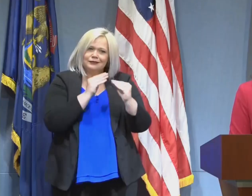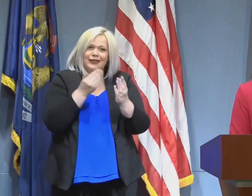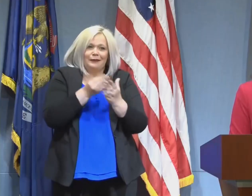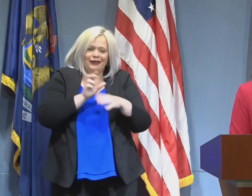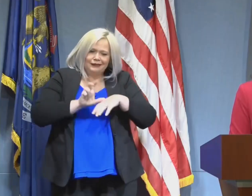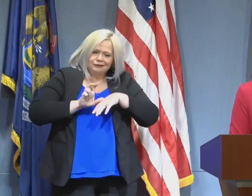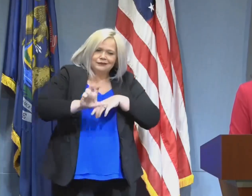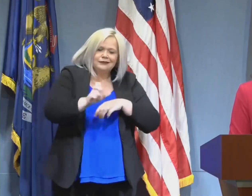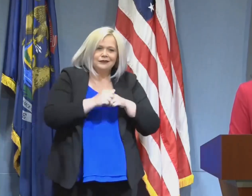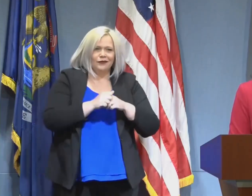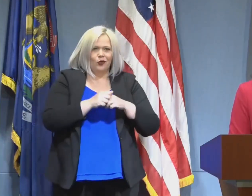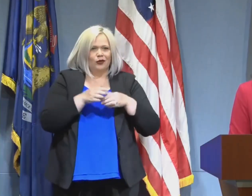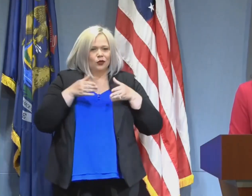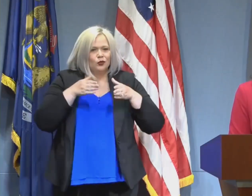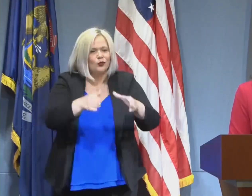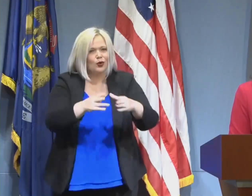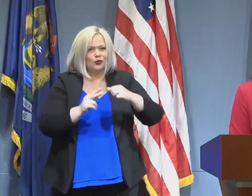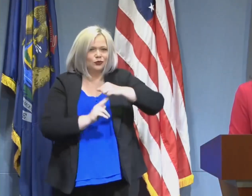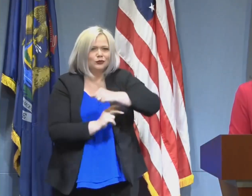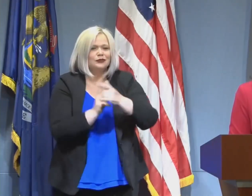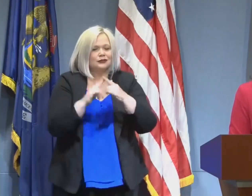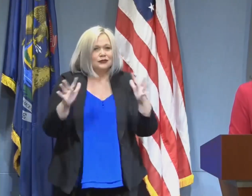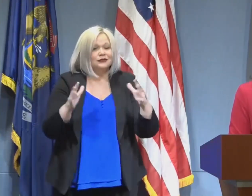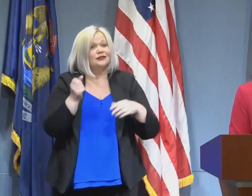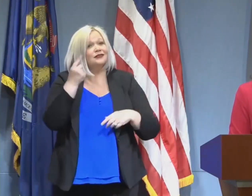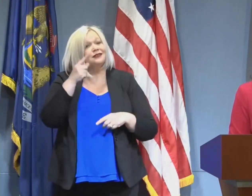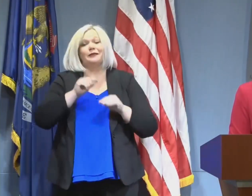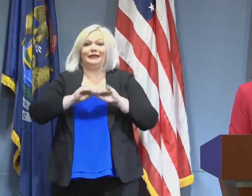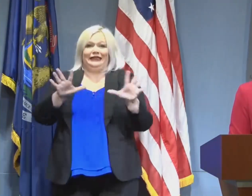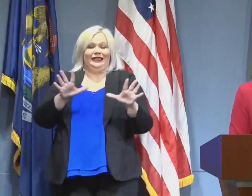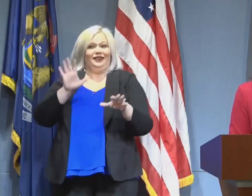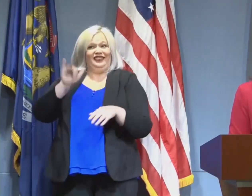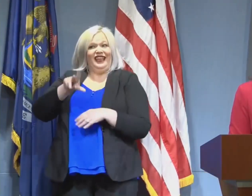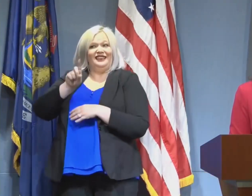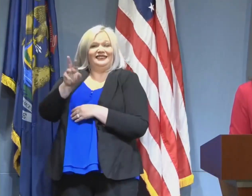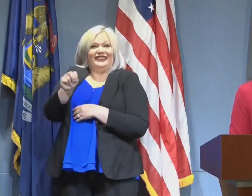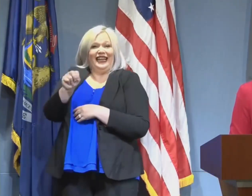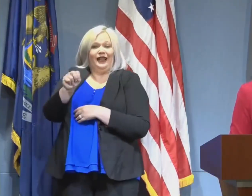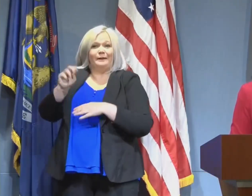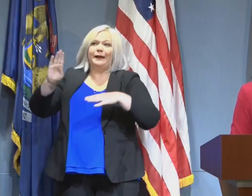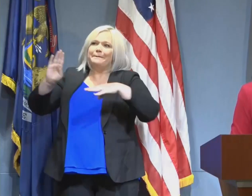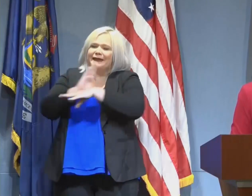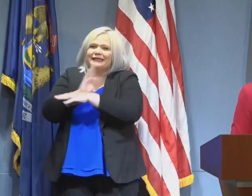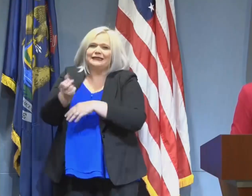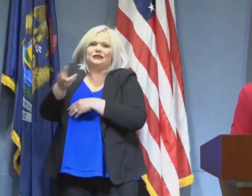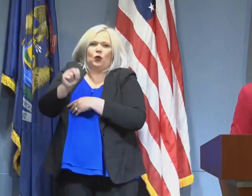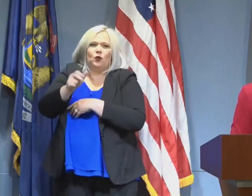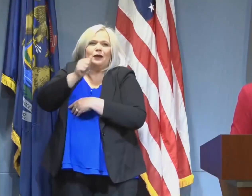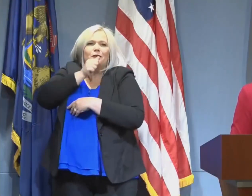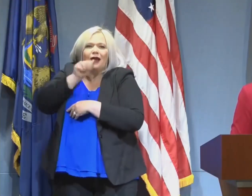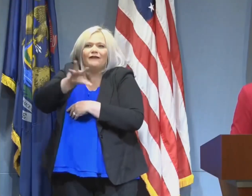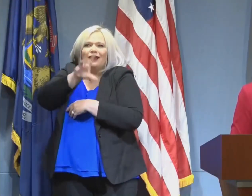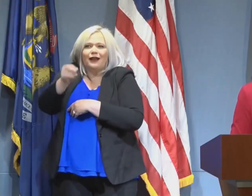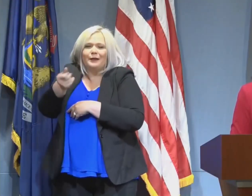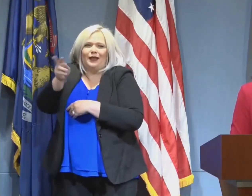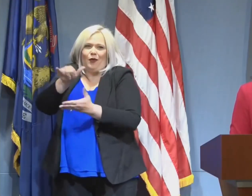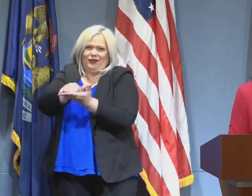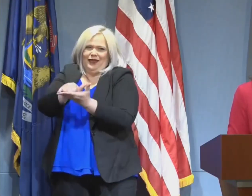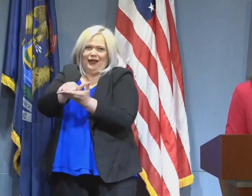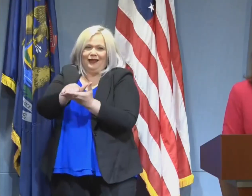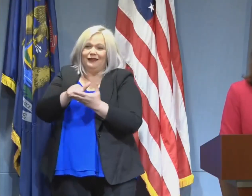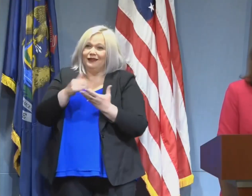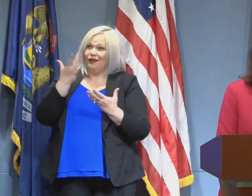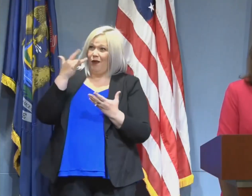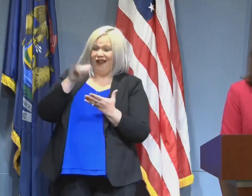we need to be very clear. This is a privately owned dam. We can talk about the merits of whether or not private companies should own critical